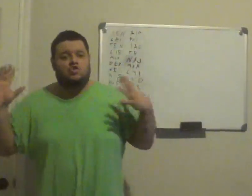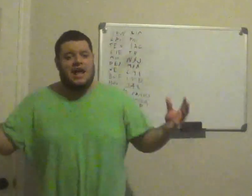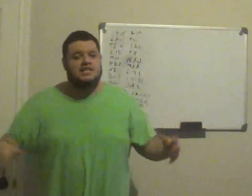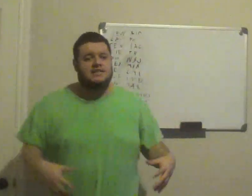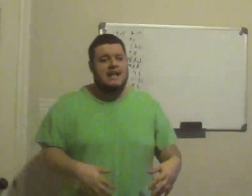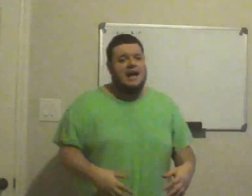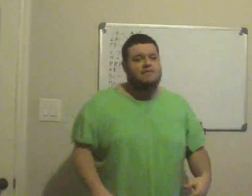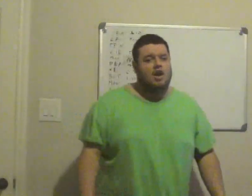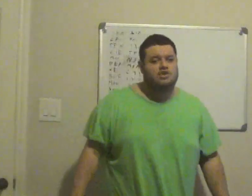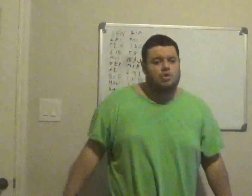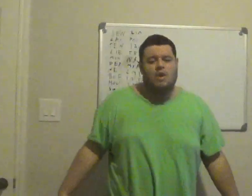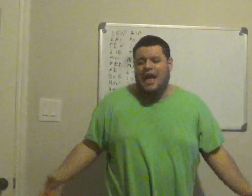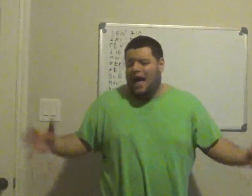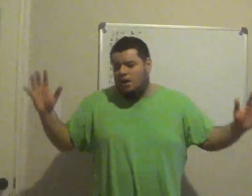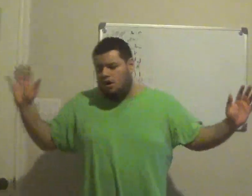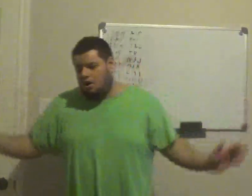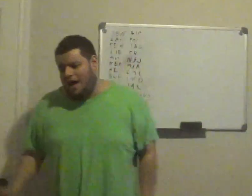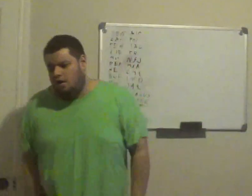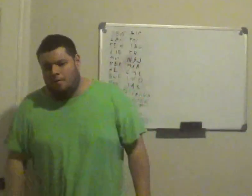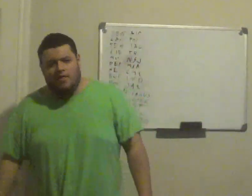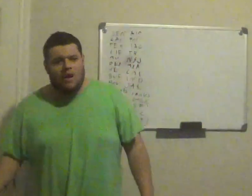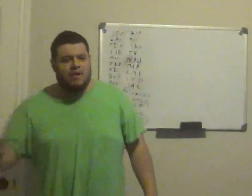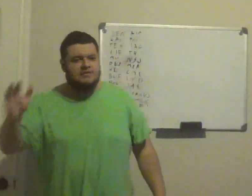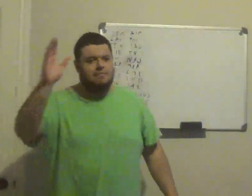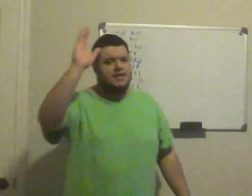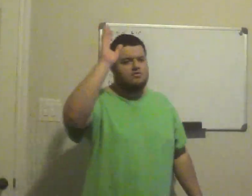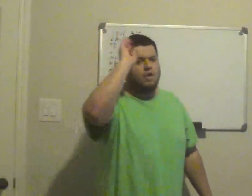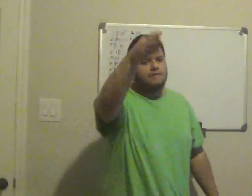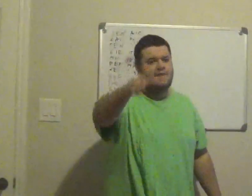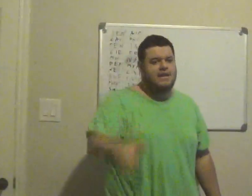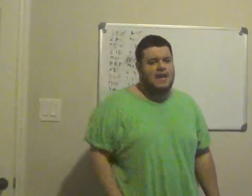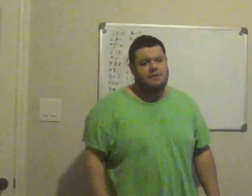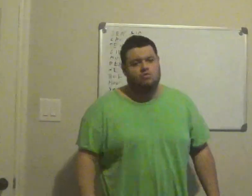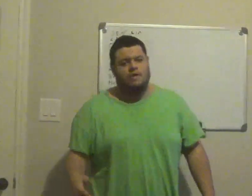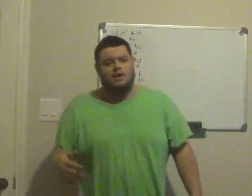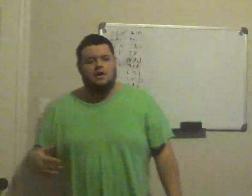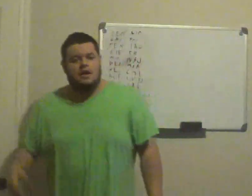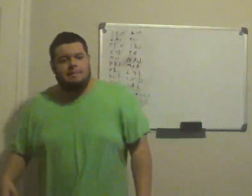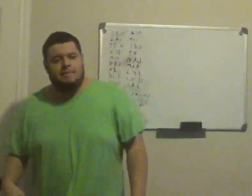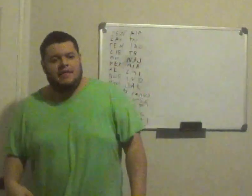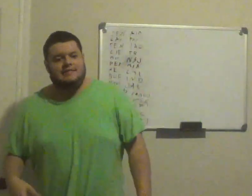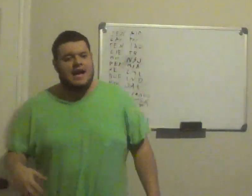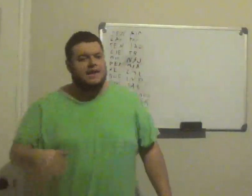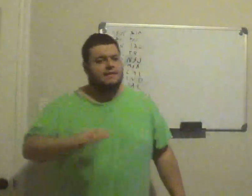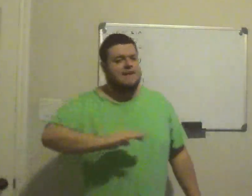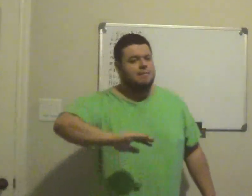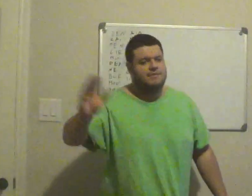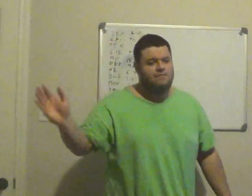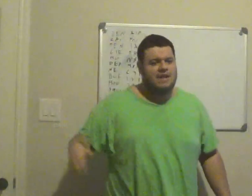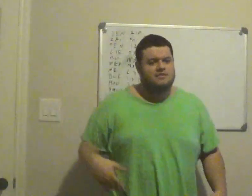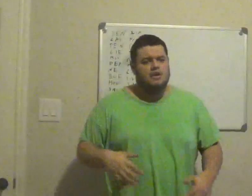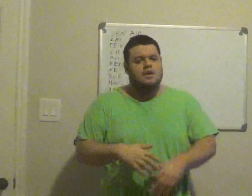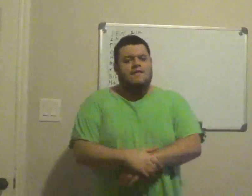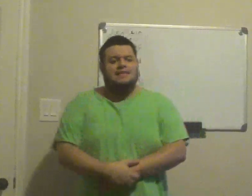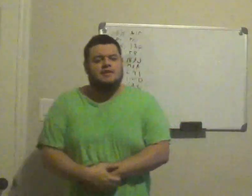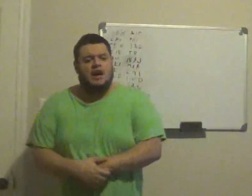tragedy they have gone through, I don't know, I don't know, by the way, rest in peace to all the fans, I mean, to all the people that died, and their families and friends, that sucks,